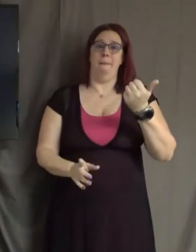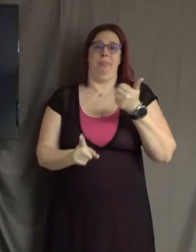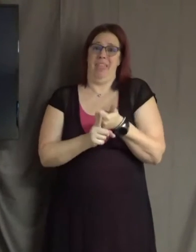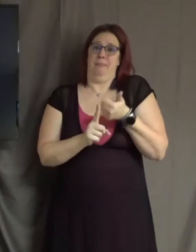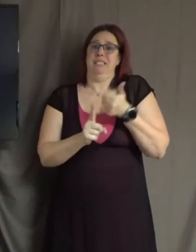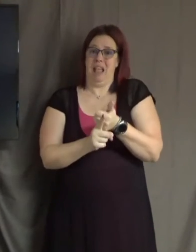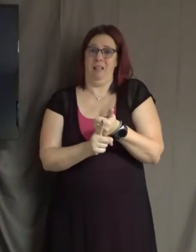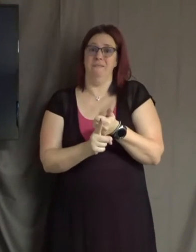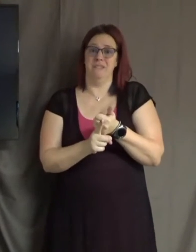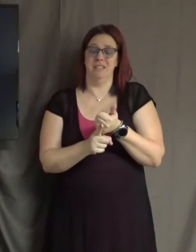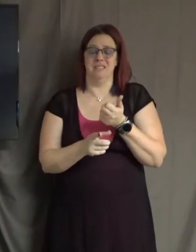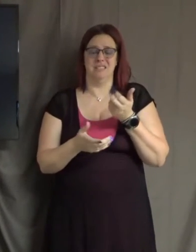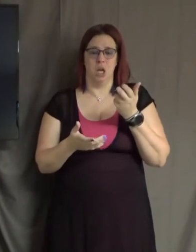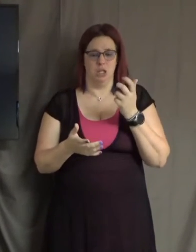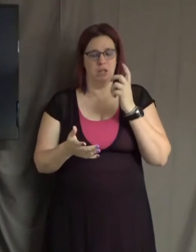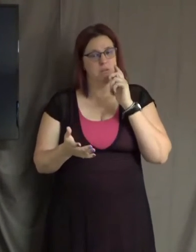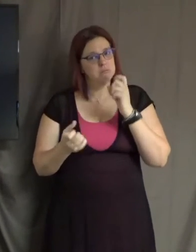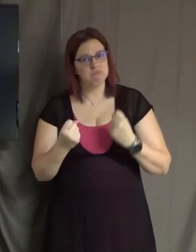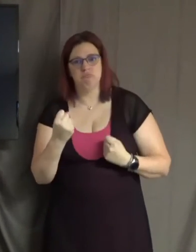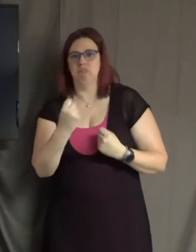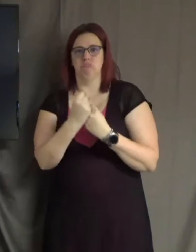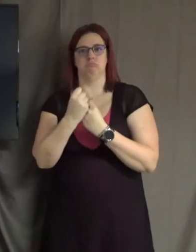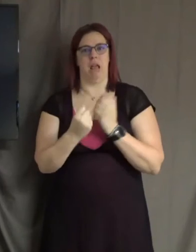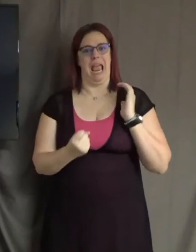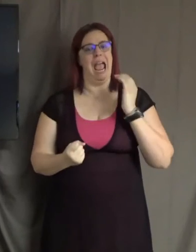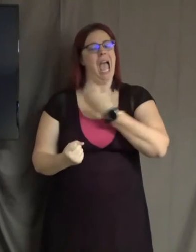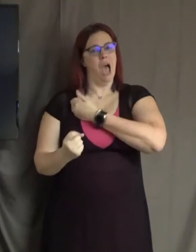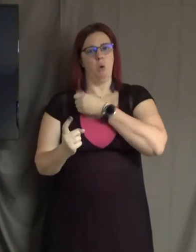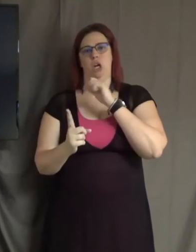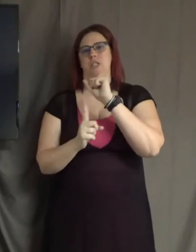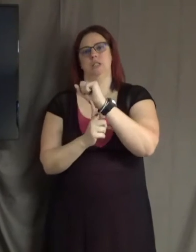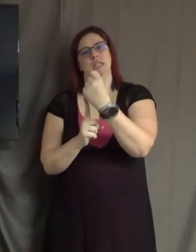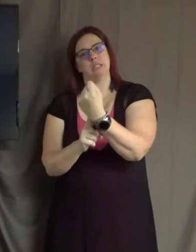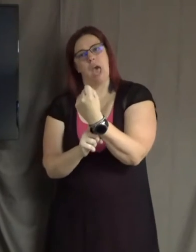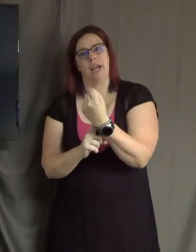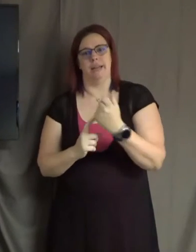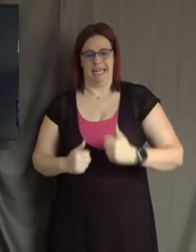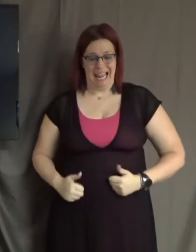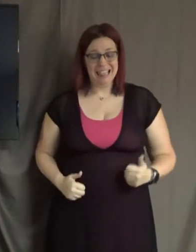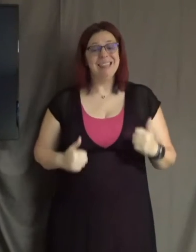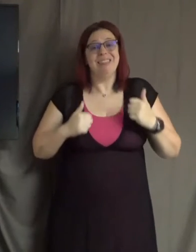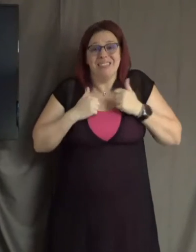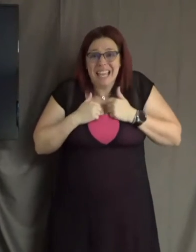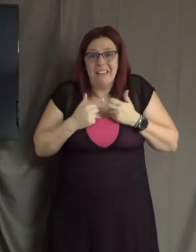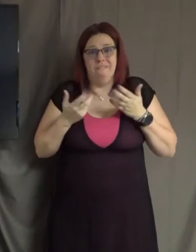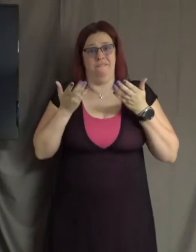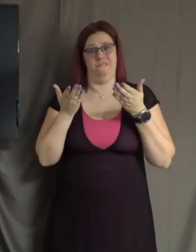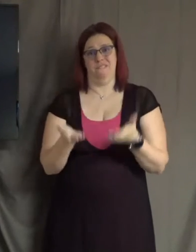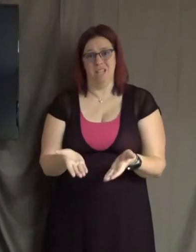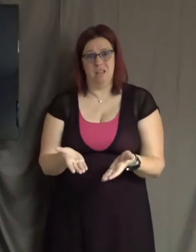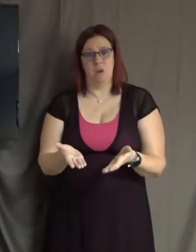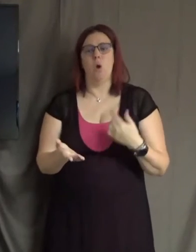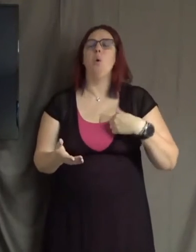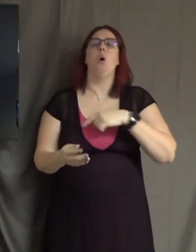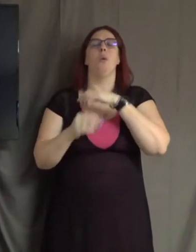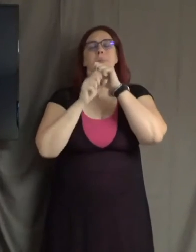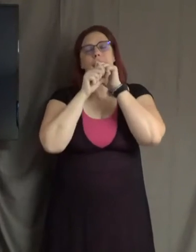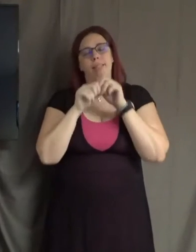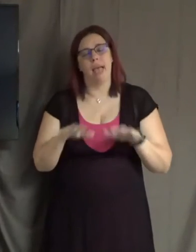stand up in our society and live their authentic life. We bless them, we give thanks for them,